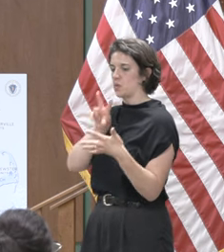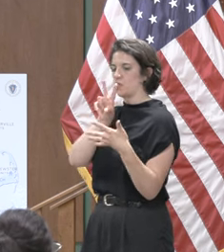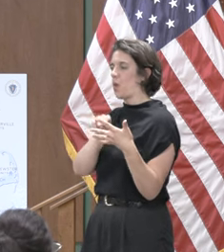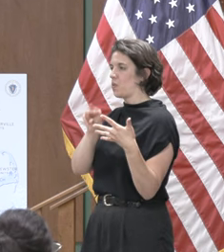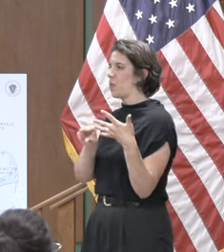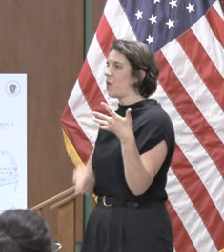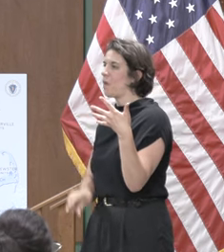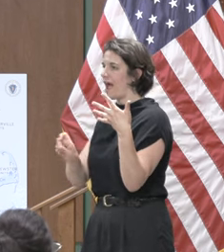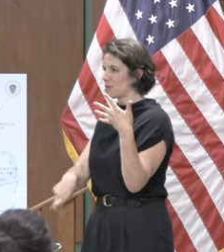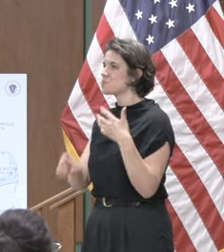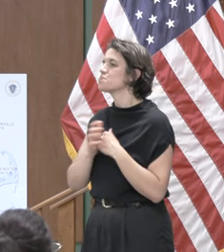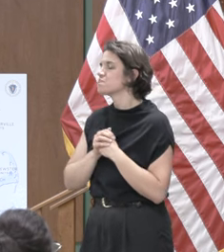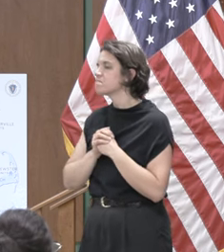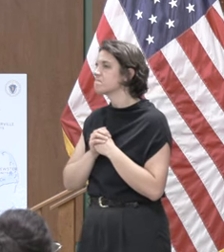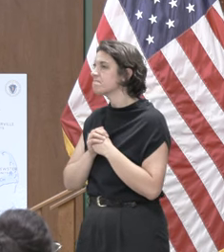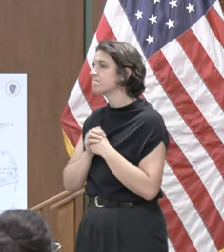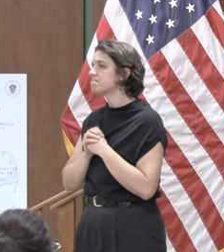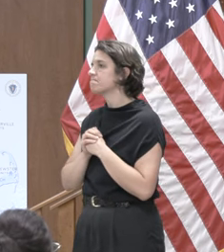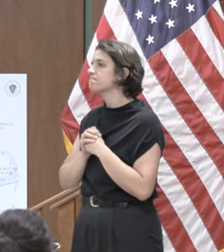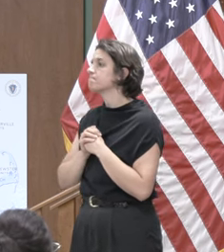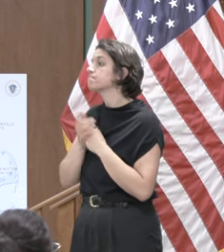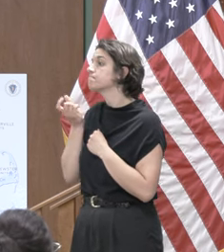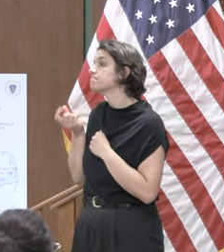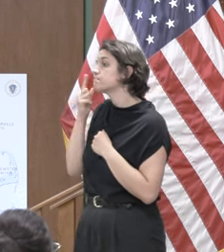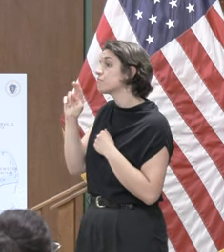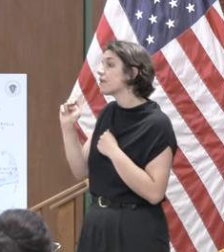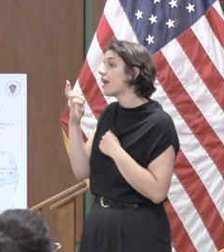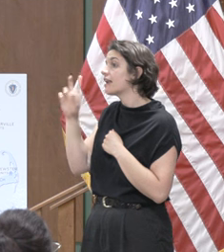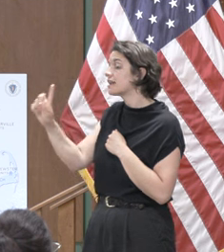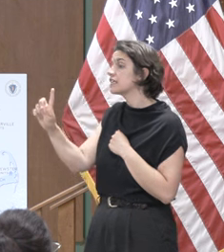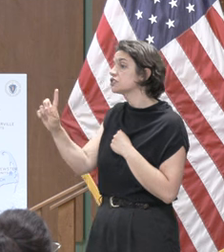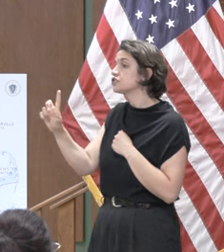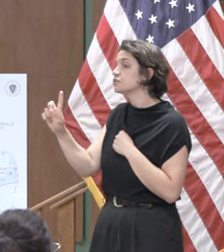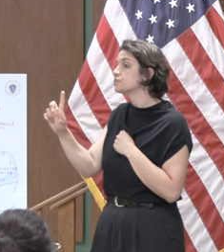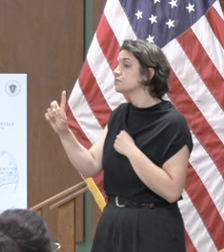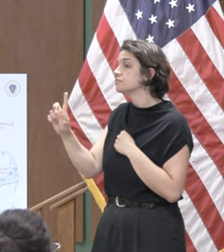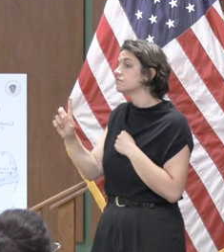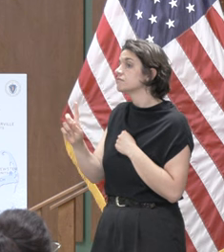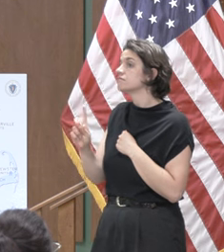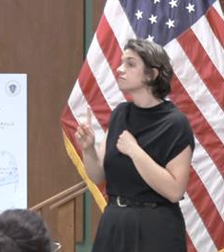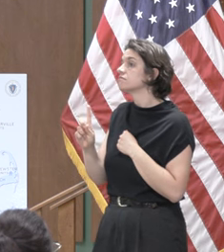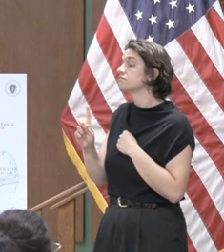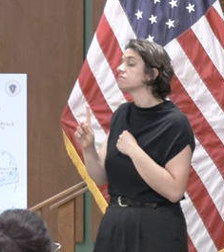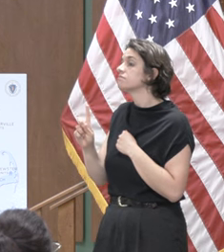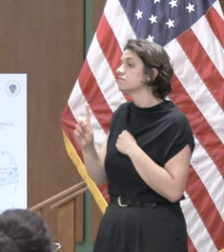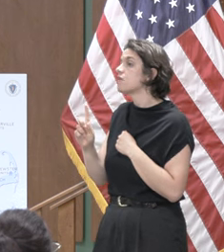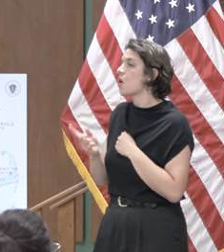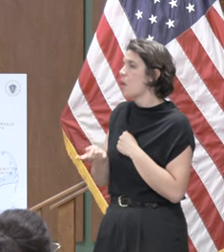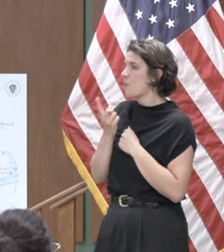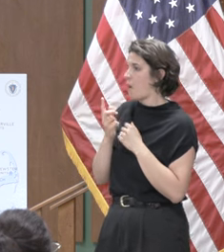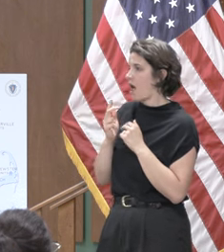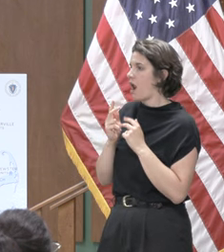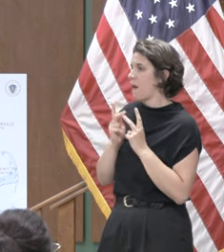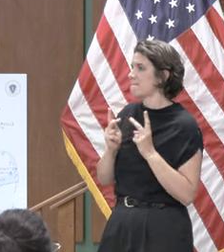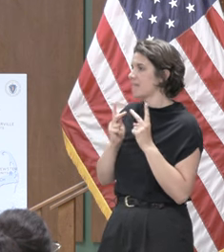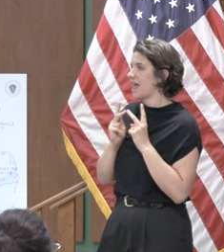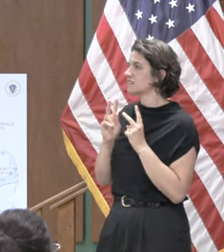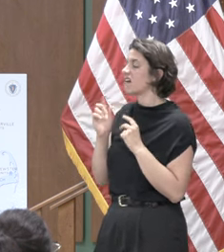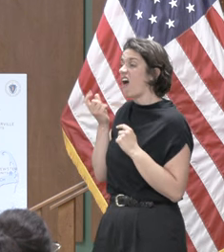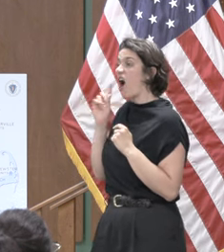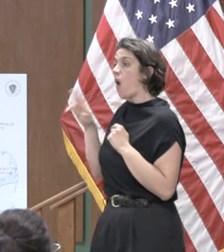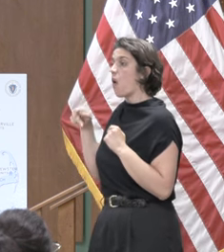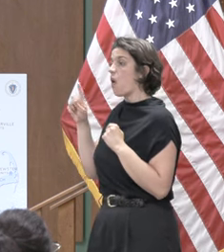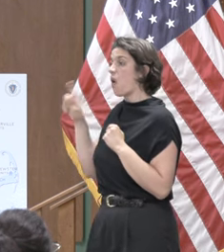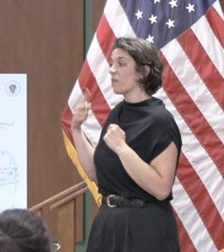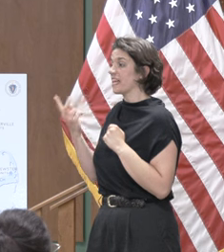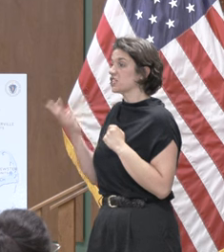that nehd is one of only two facility long-term care facilities in the united